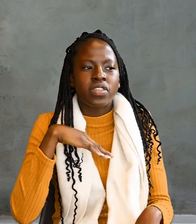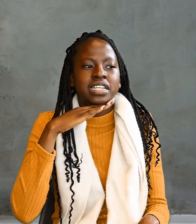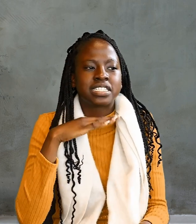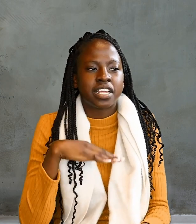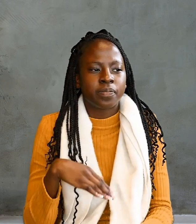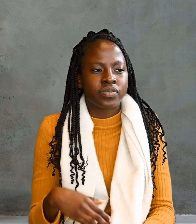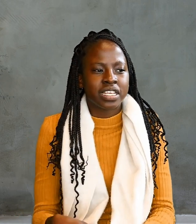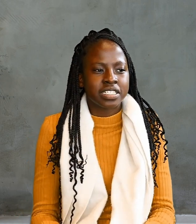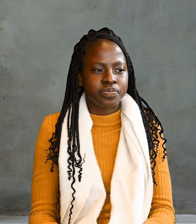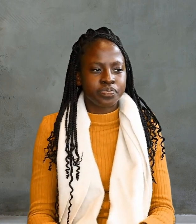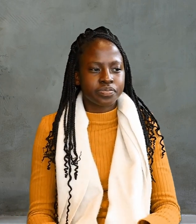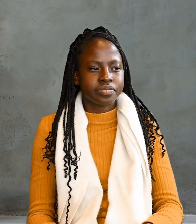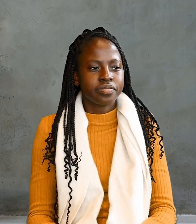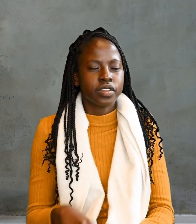Jesus reinstates Peter.